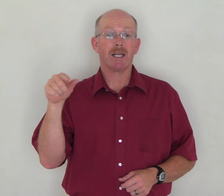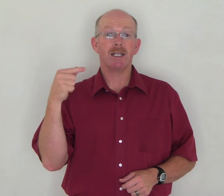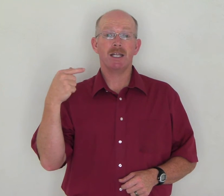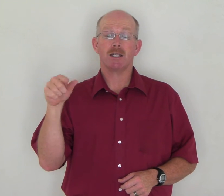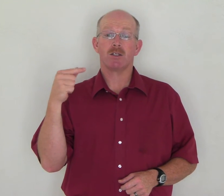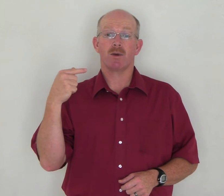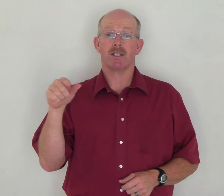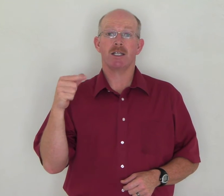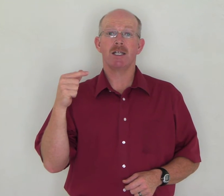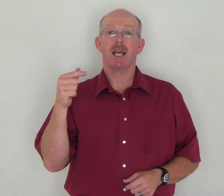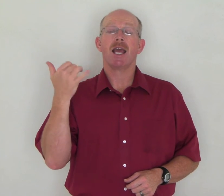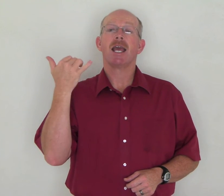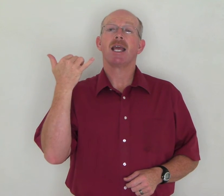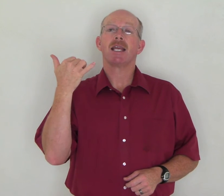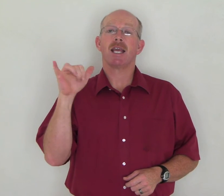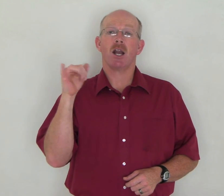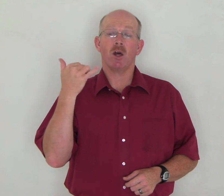and twist it. Yellow.